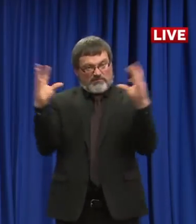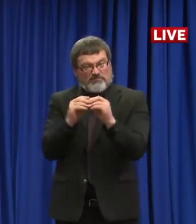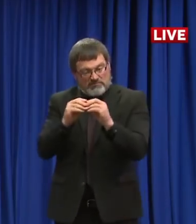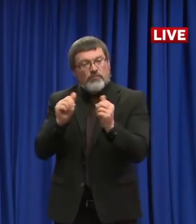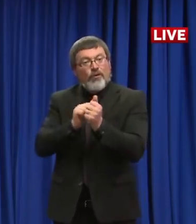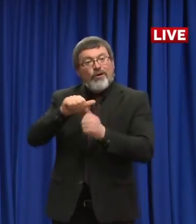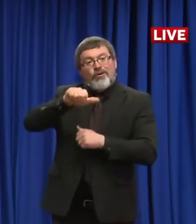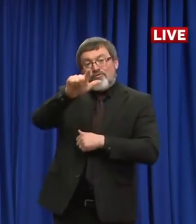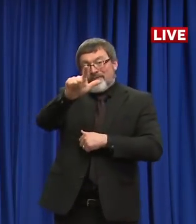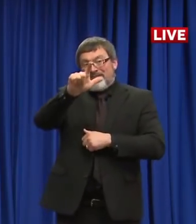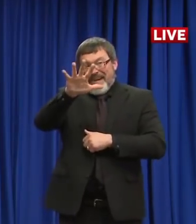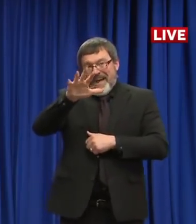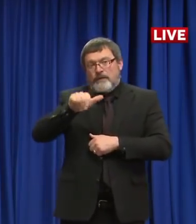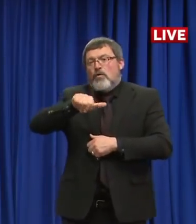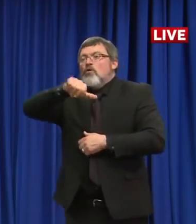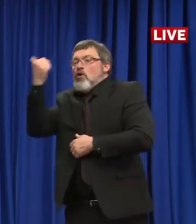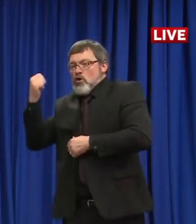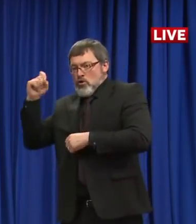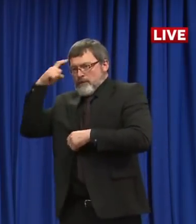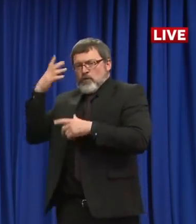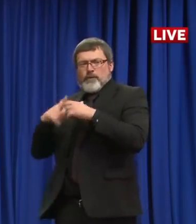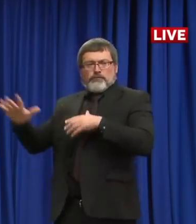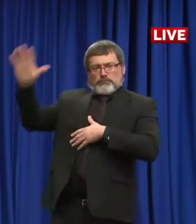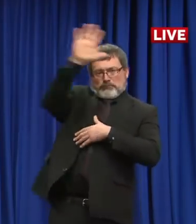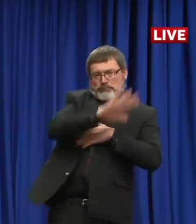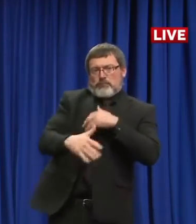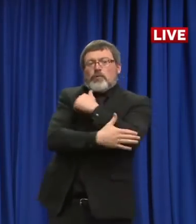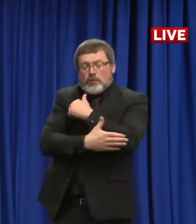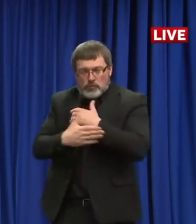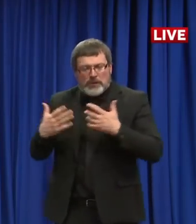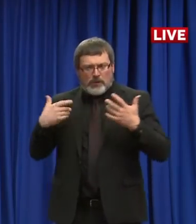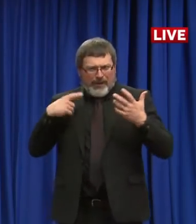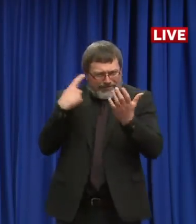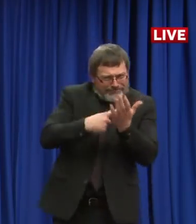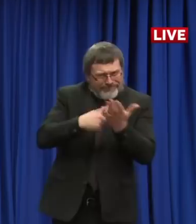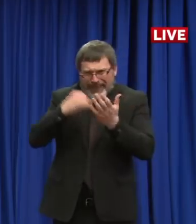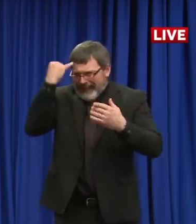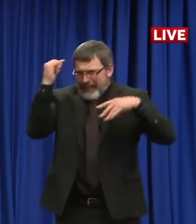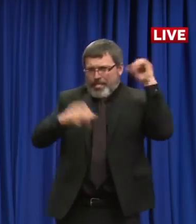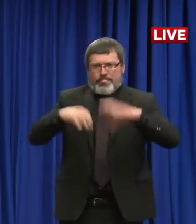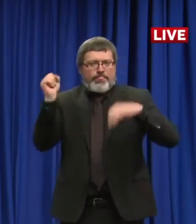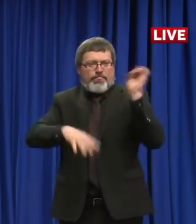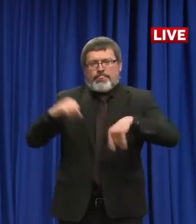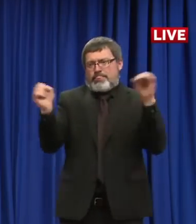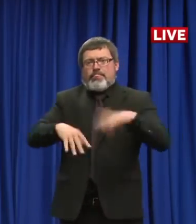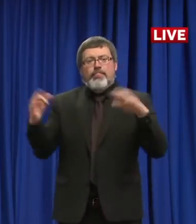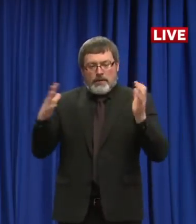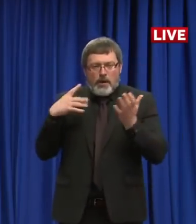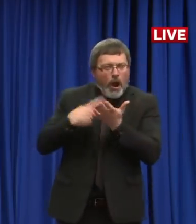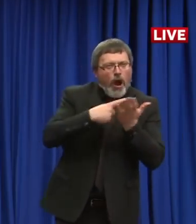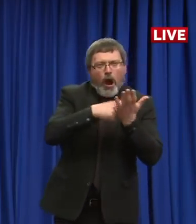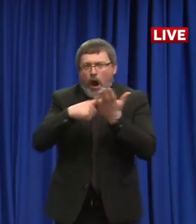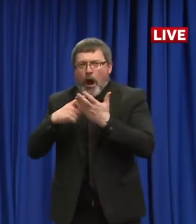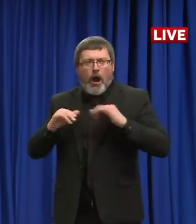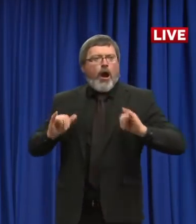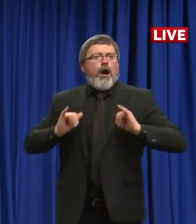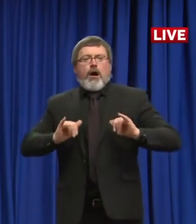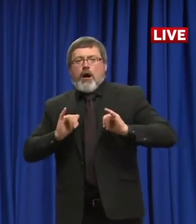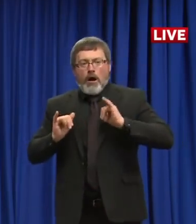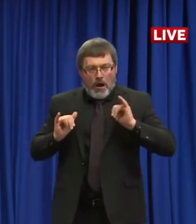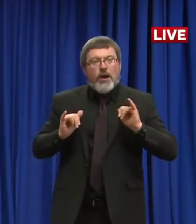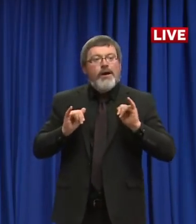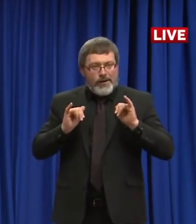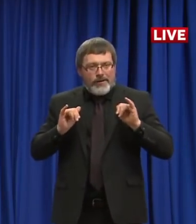I think, have come together as a great team to share some of those ideas with the with the incentive of creating opportunity for our citizens,